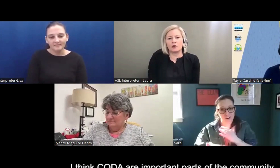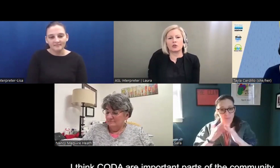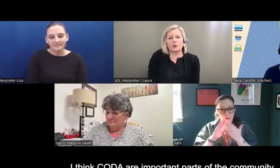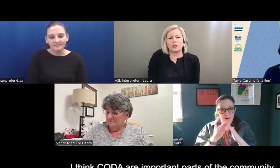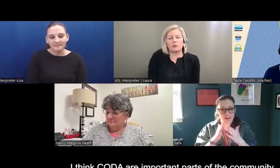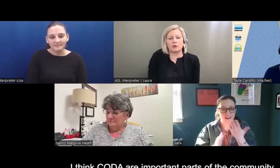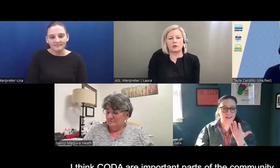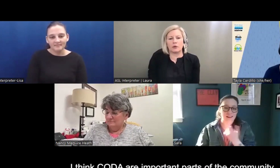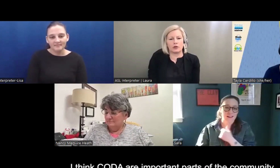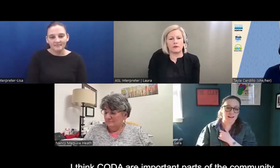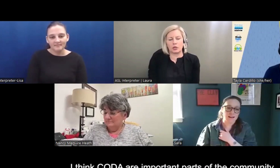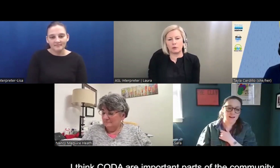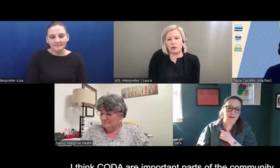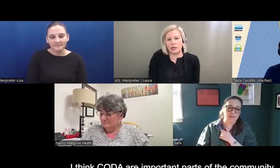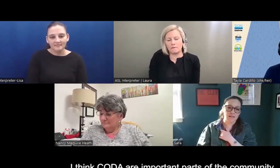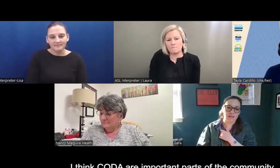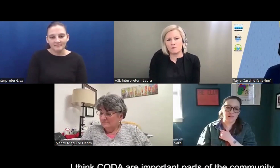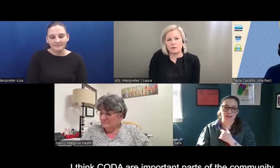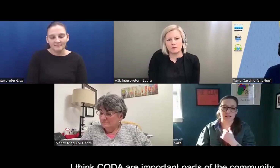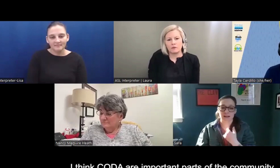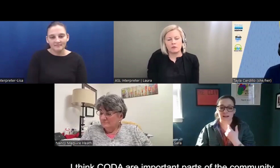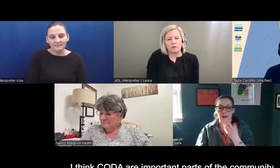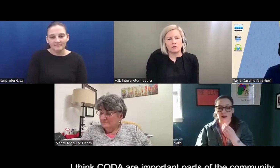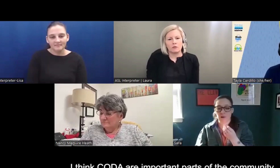I think CODA is a really important part of our community.